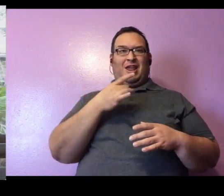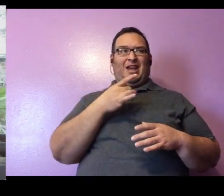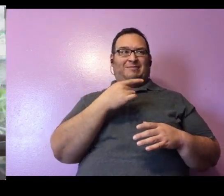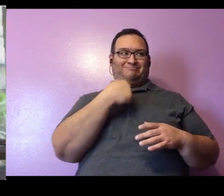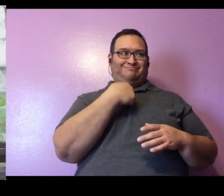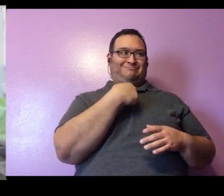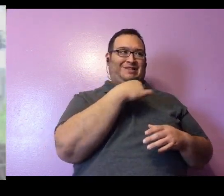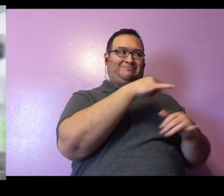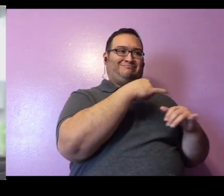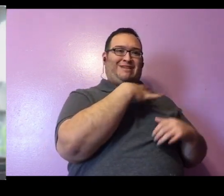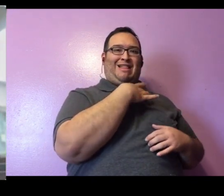much as I do.